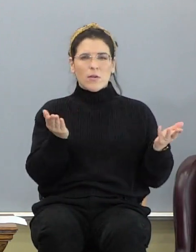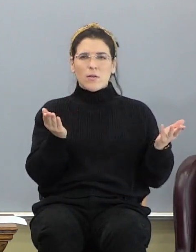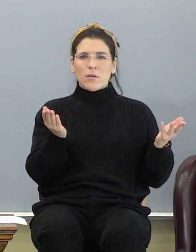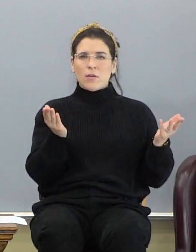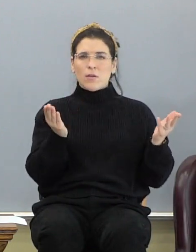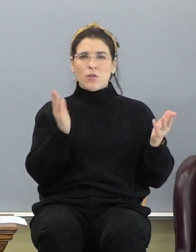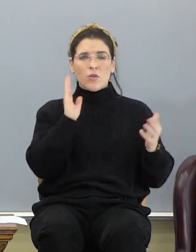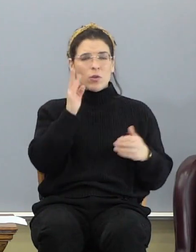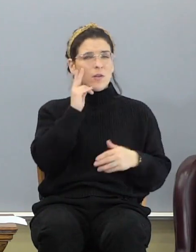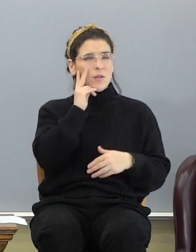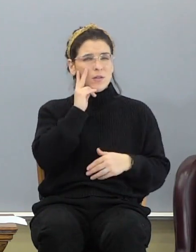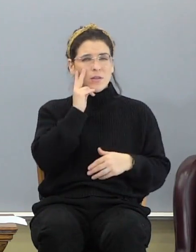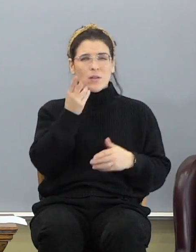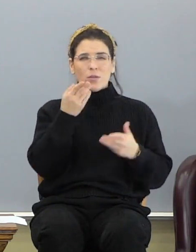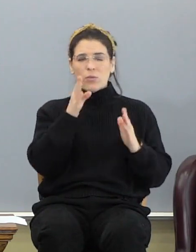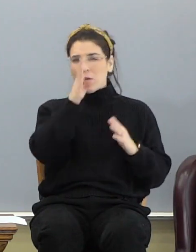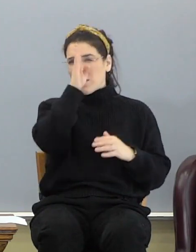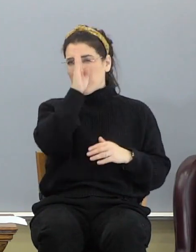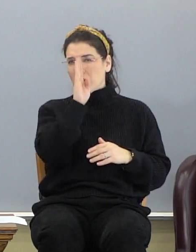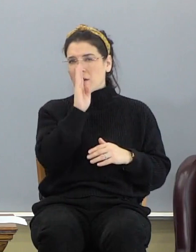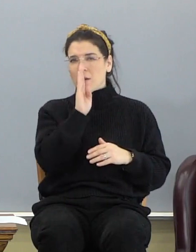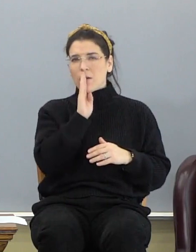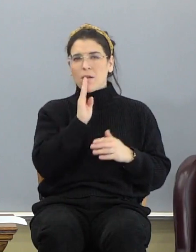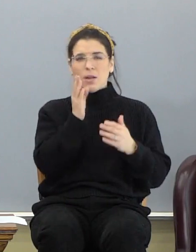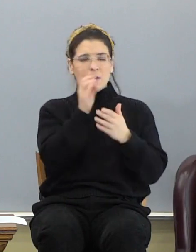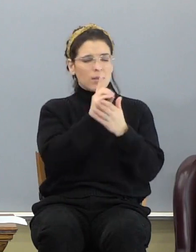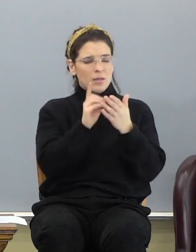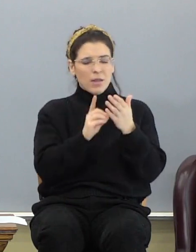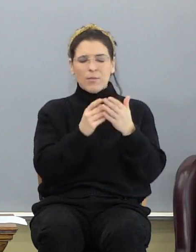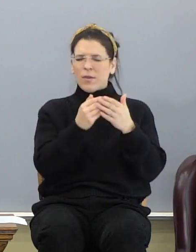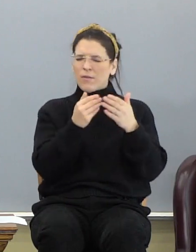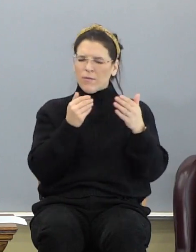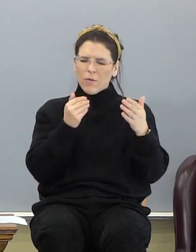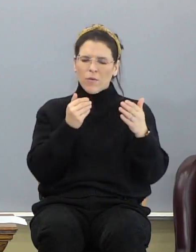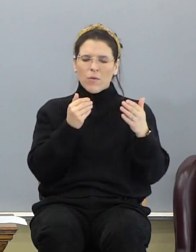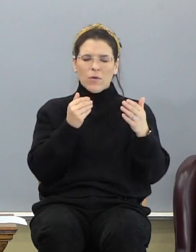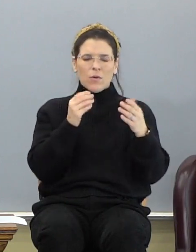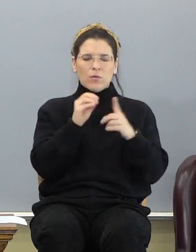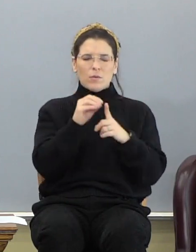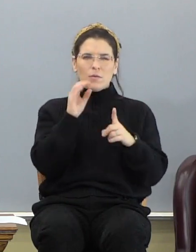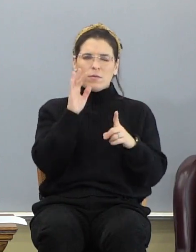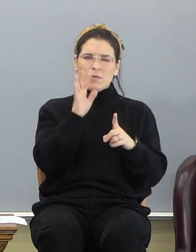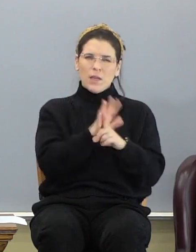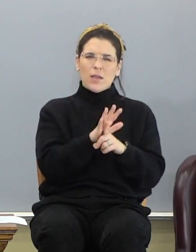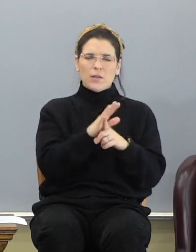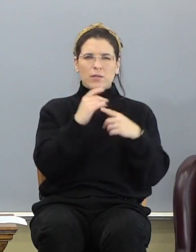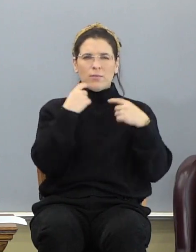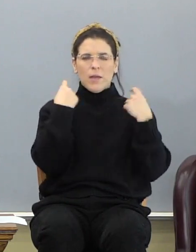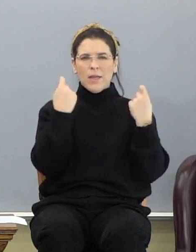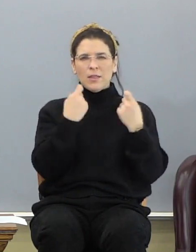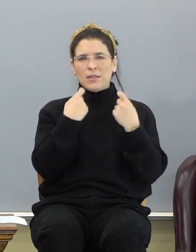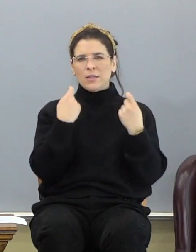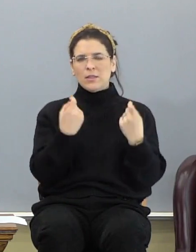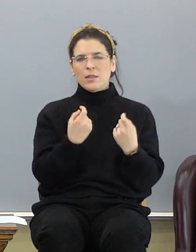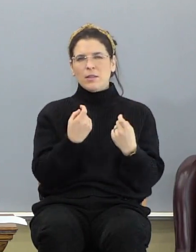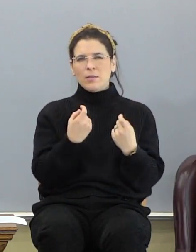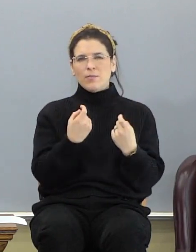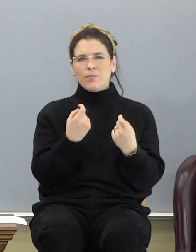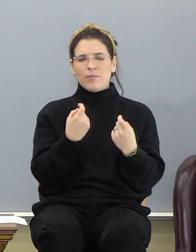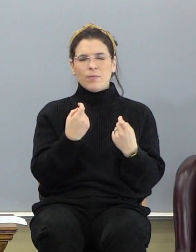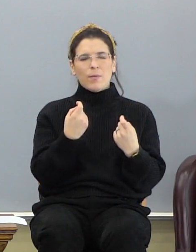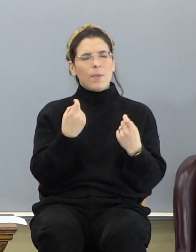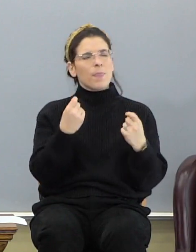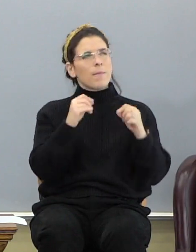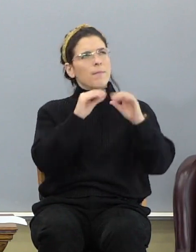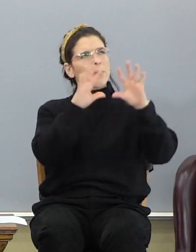Listen, you're going to see the way God had it before it was effaced by sin. The surpassing beauty,